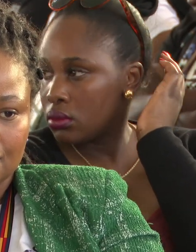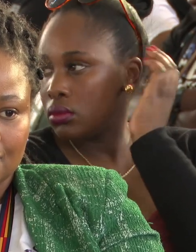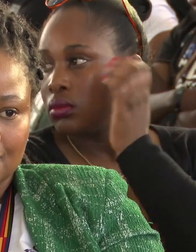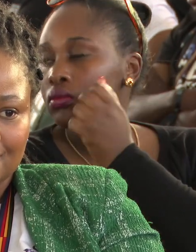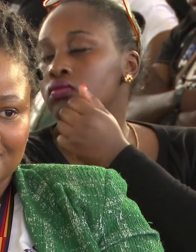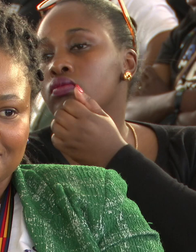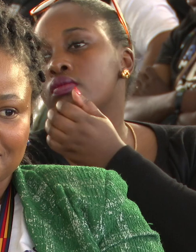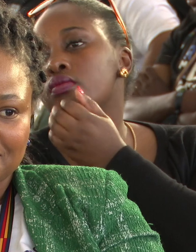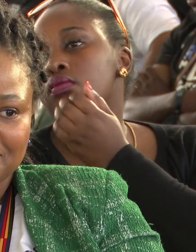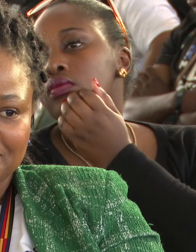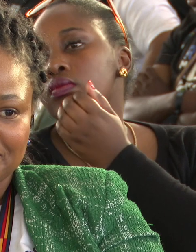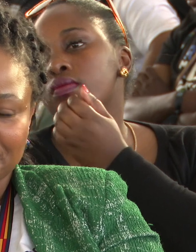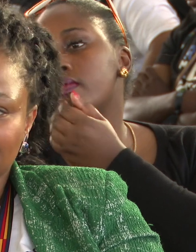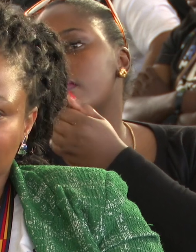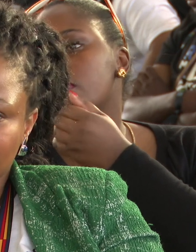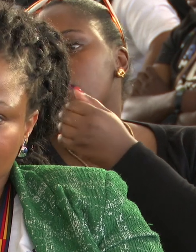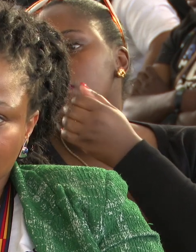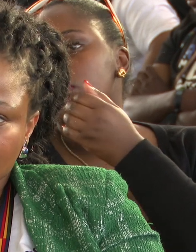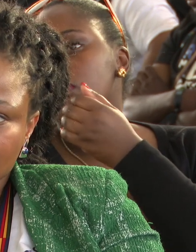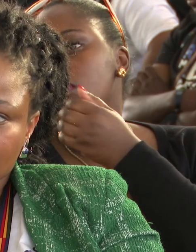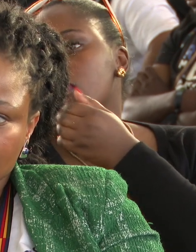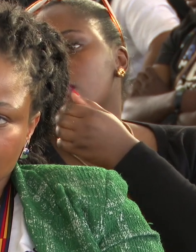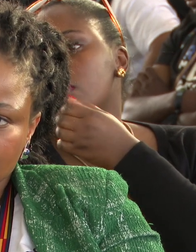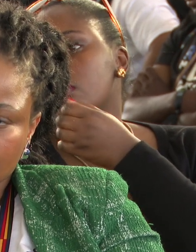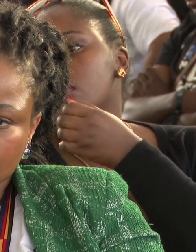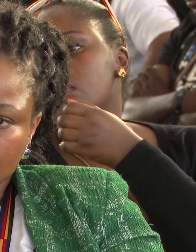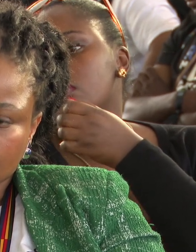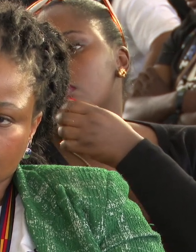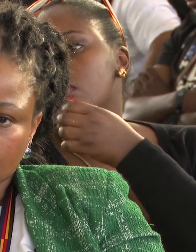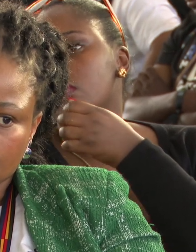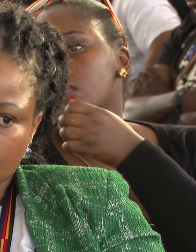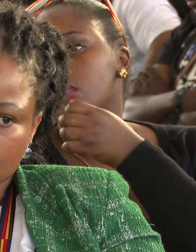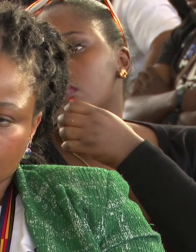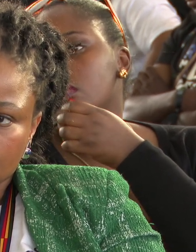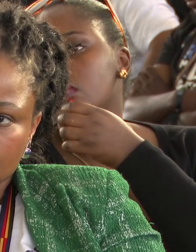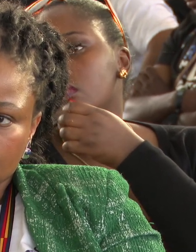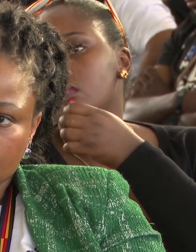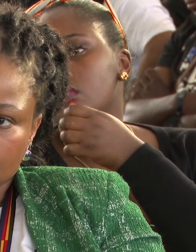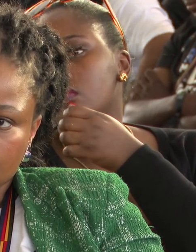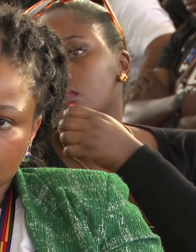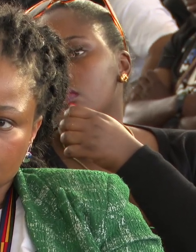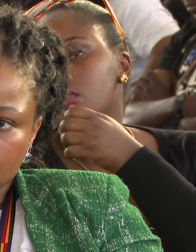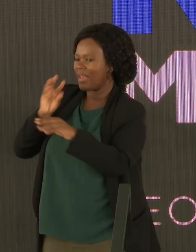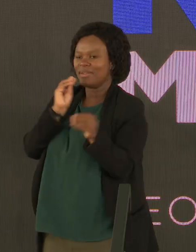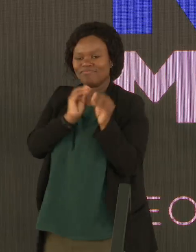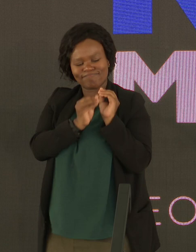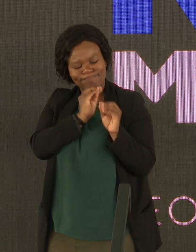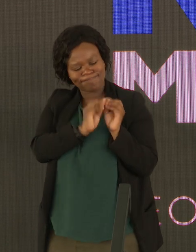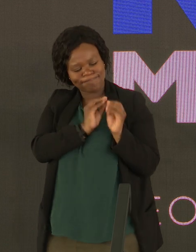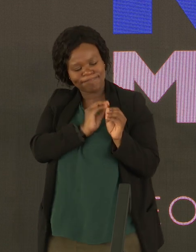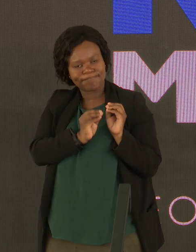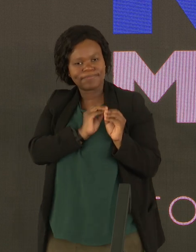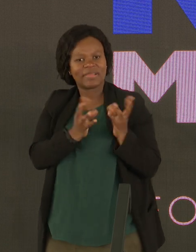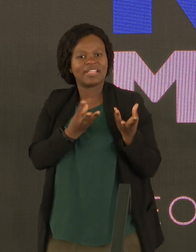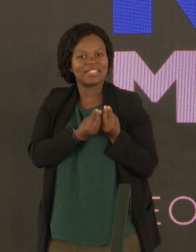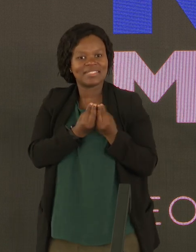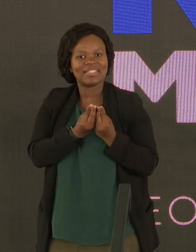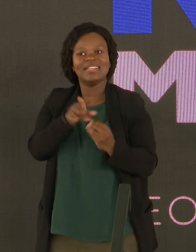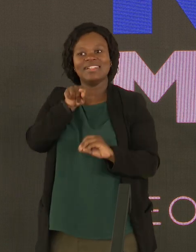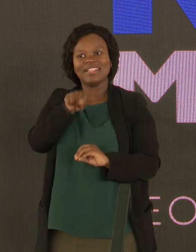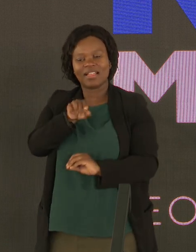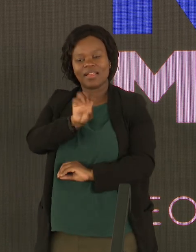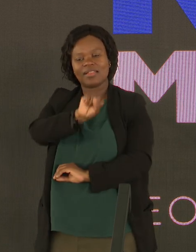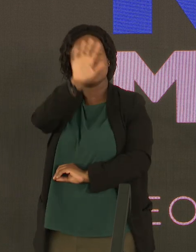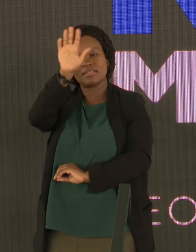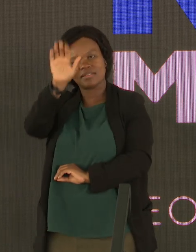economy hospitable for big business to drive industrialization, to manufacture products in this country, and to